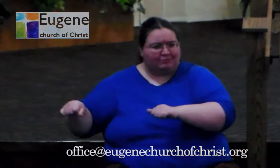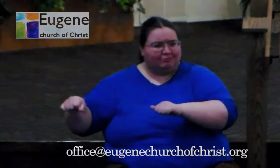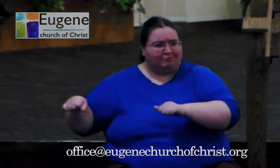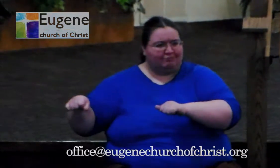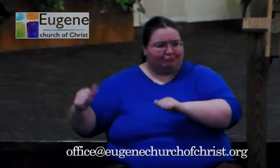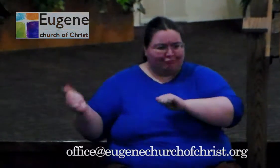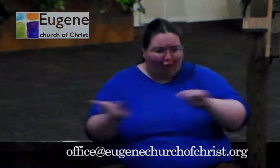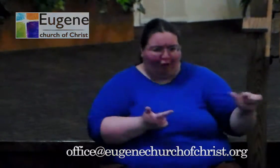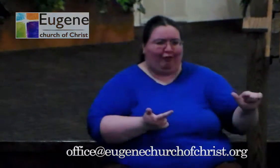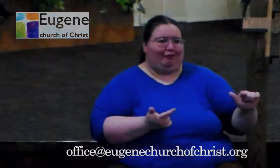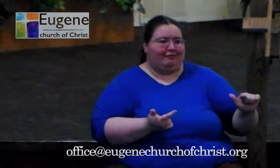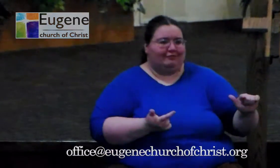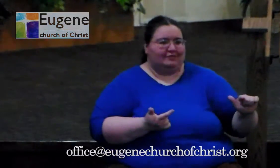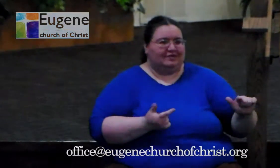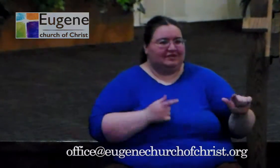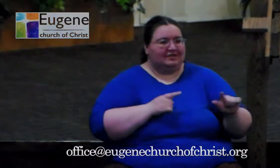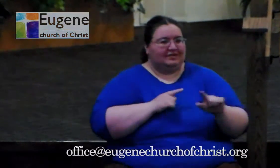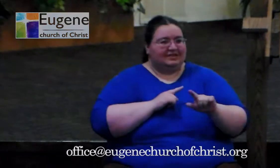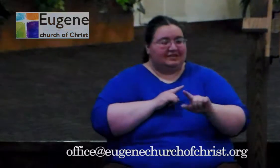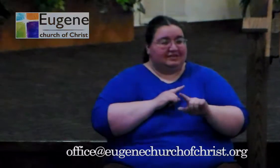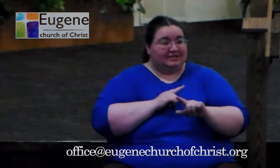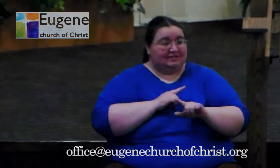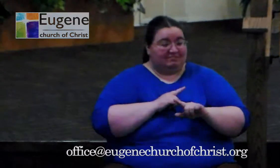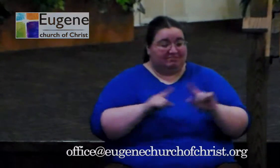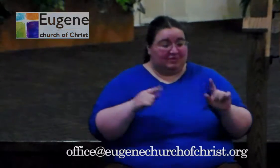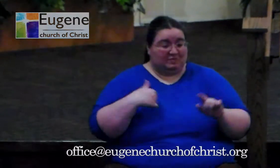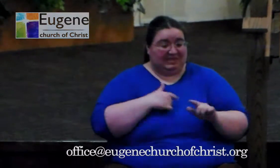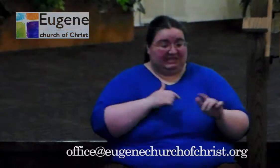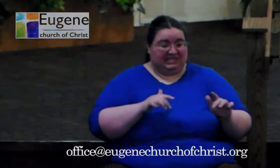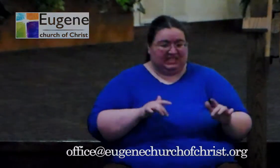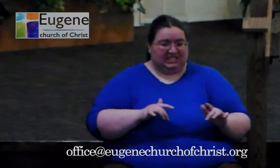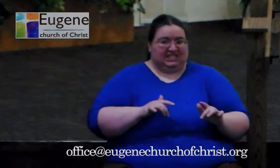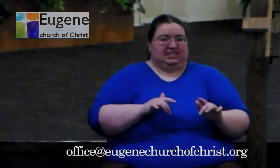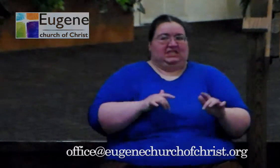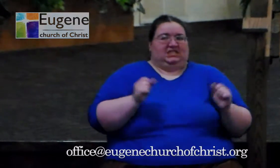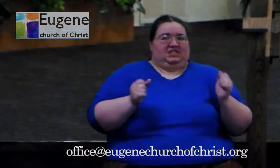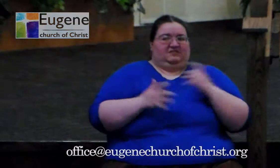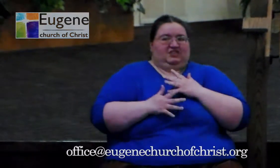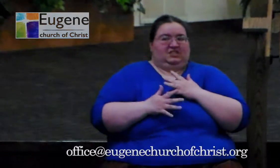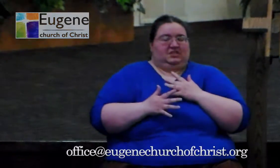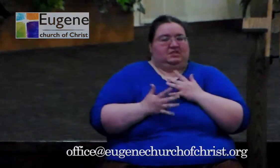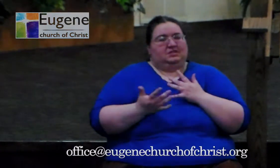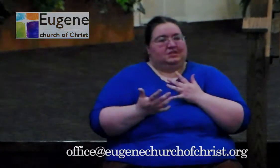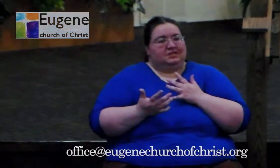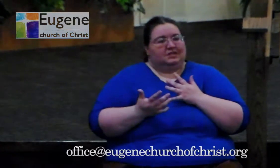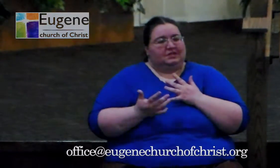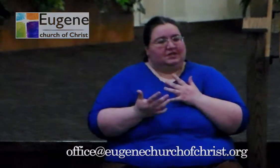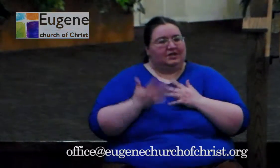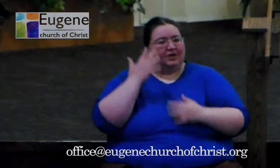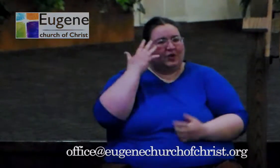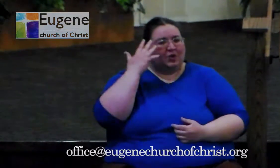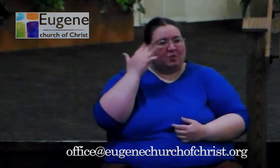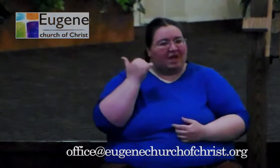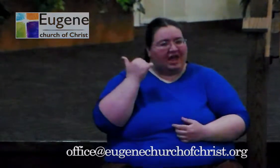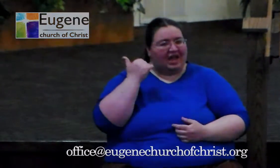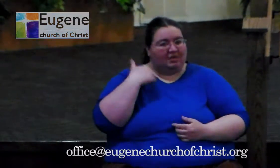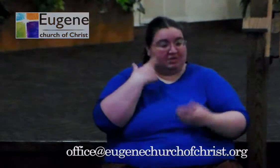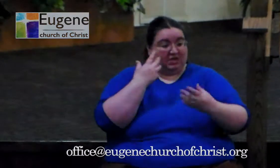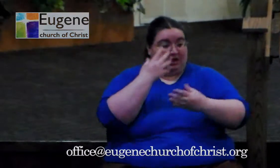But we shy away. Now, why do we shy away? Because we seem shocked when we offer this good news out there and not everybody wants to accept it right